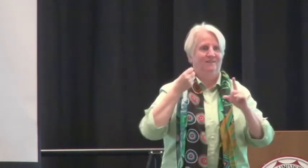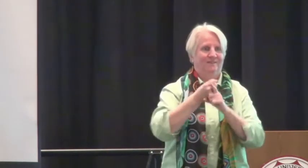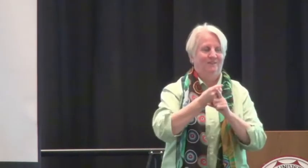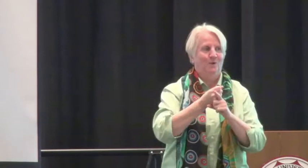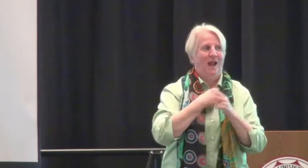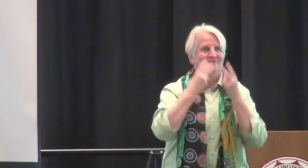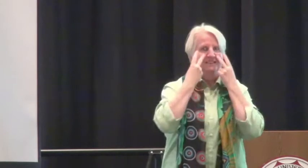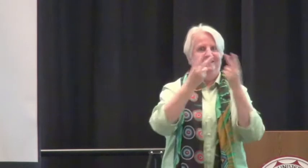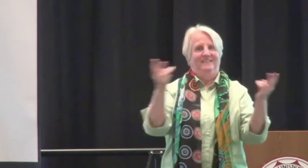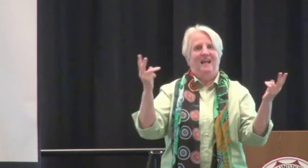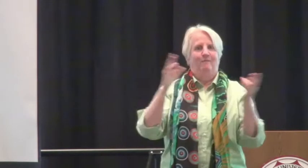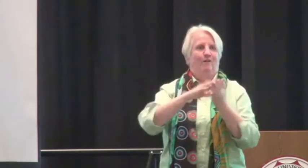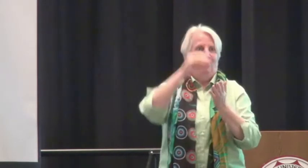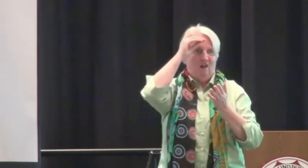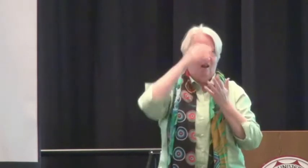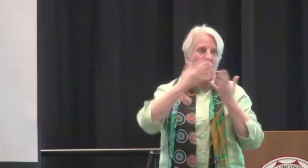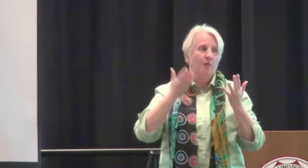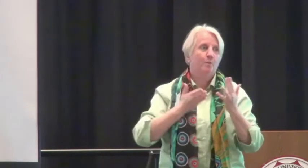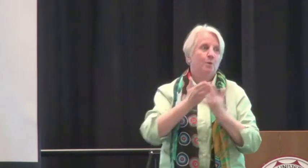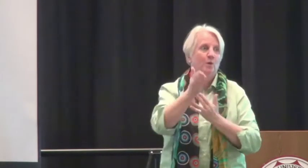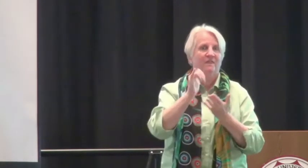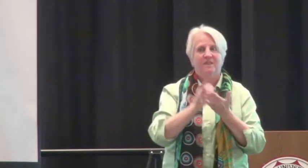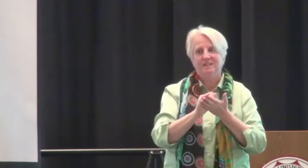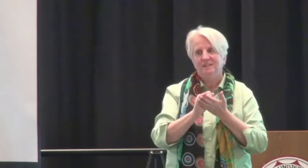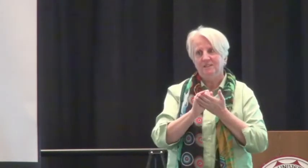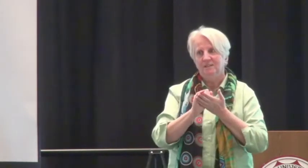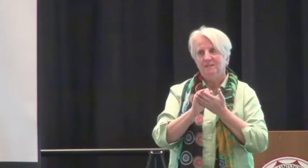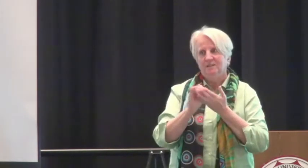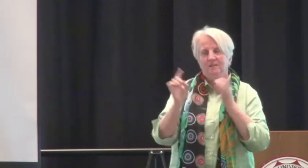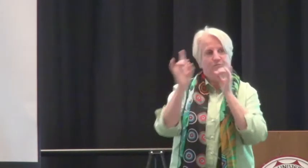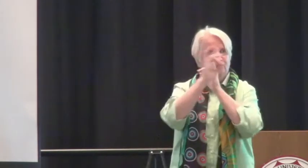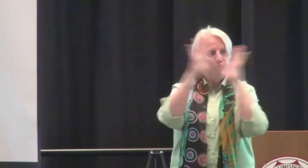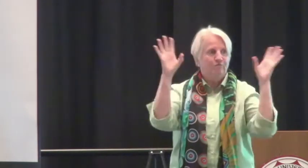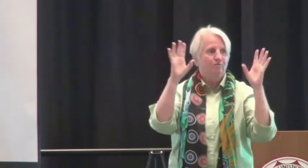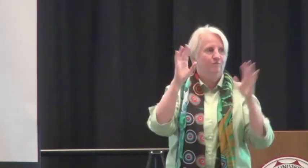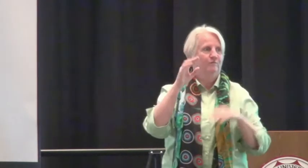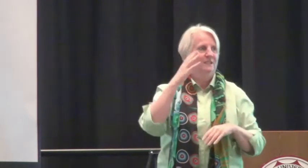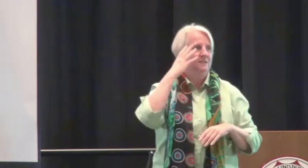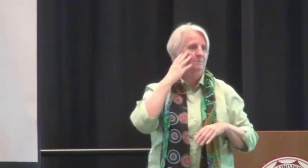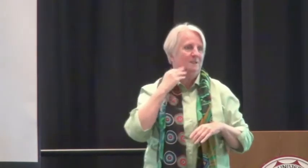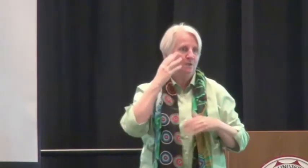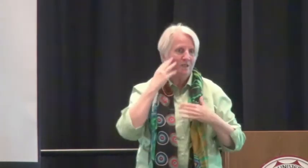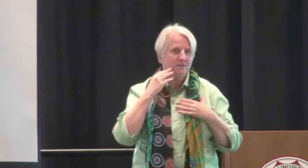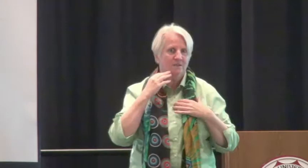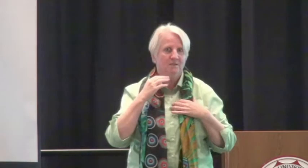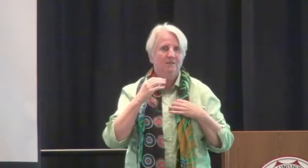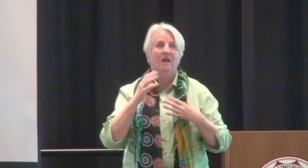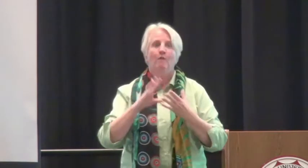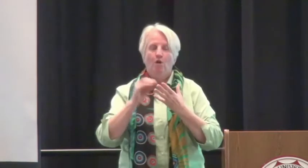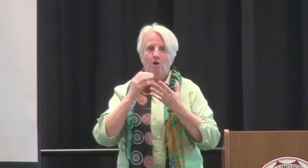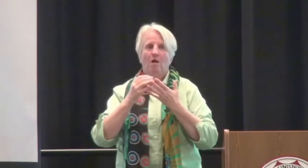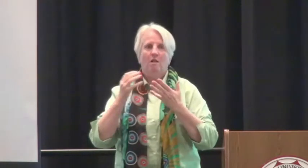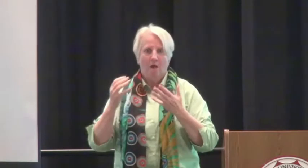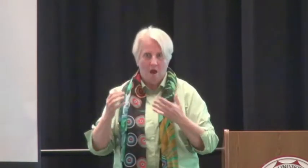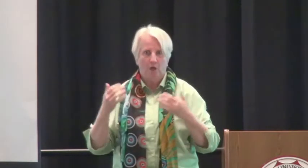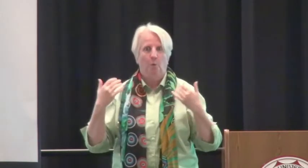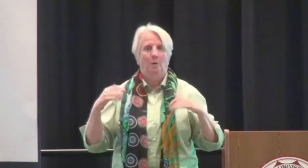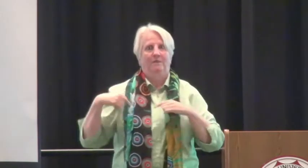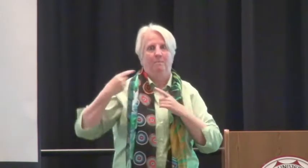are aged when they pass. But today, through all of your commentary and your wonderful memories, I have learned a lot about her. And